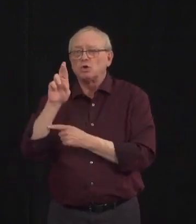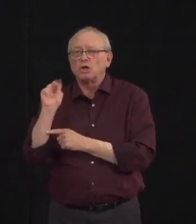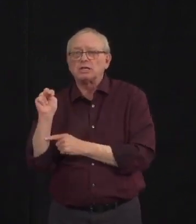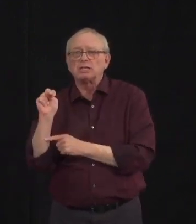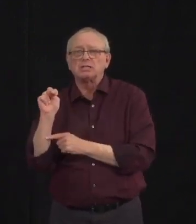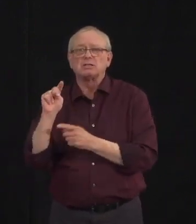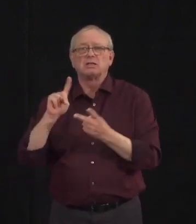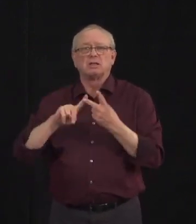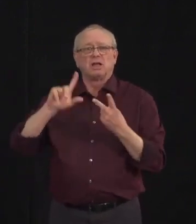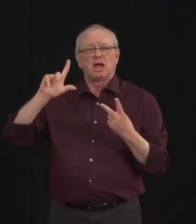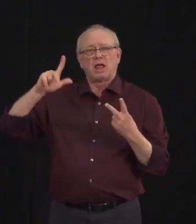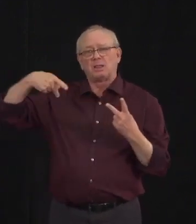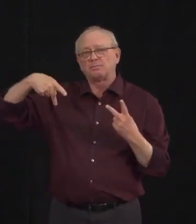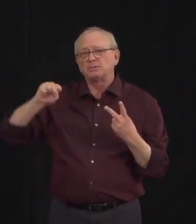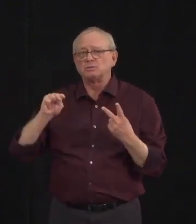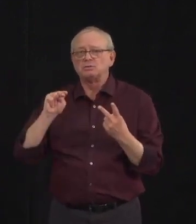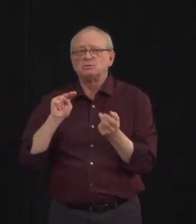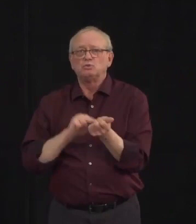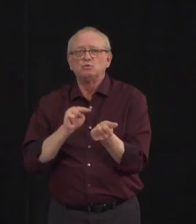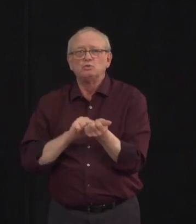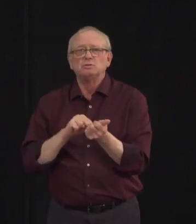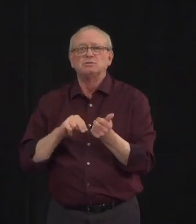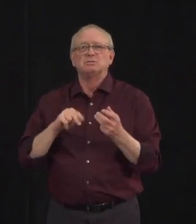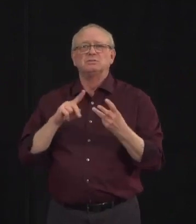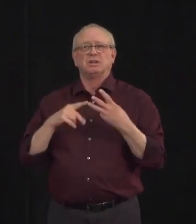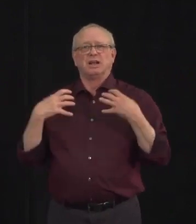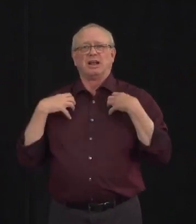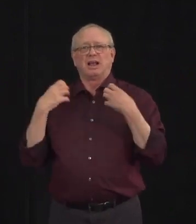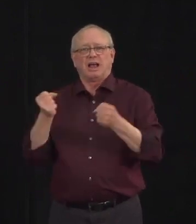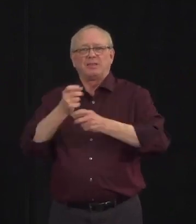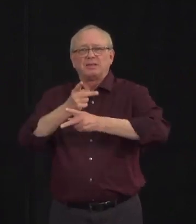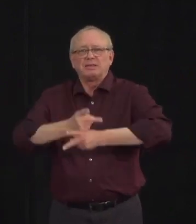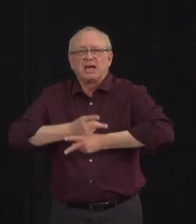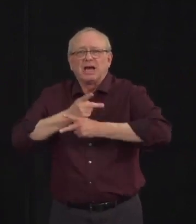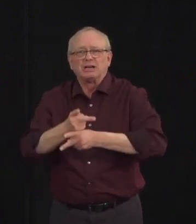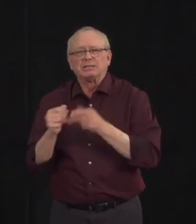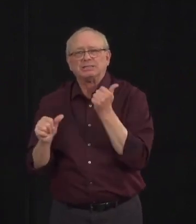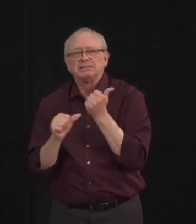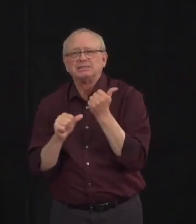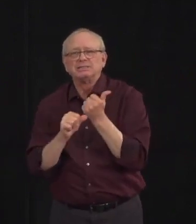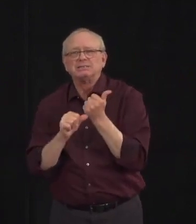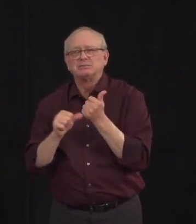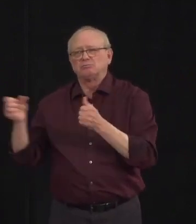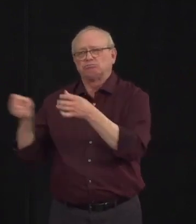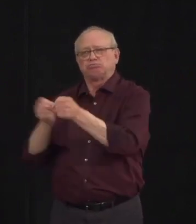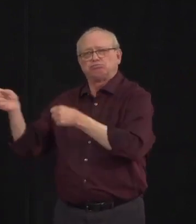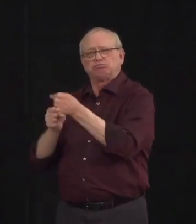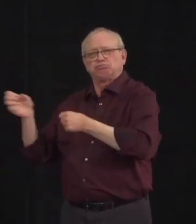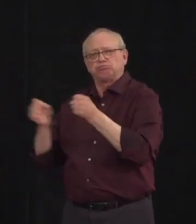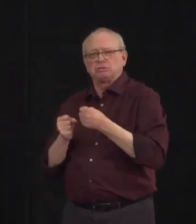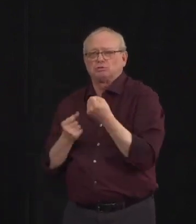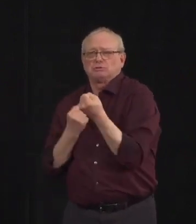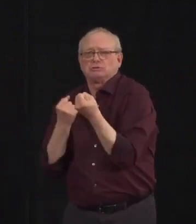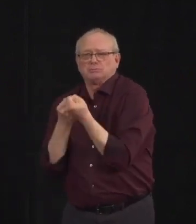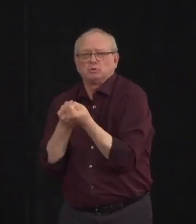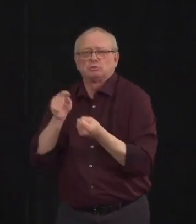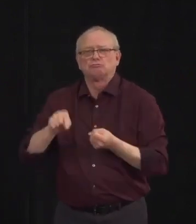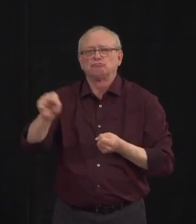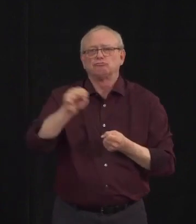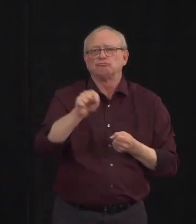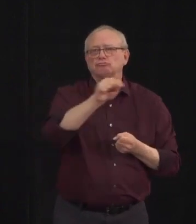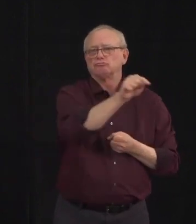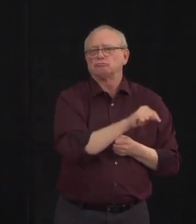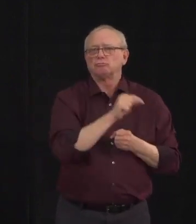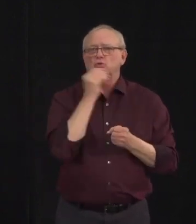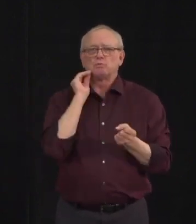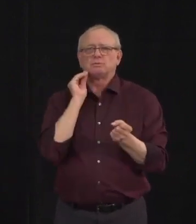and as well our healthcare aides or HCA's. And it will help augment staffing levels when healthcare workers